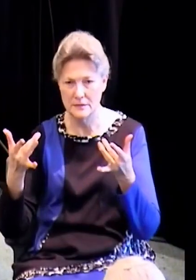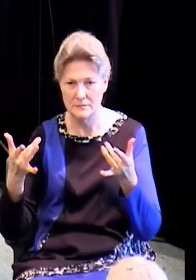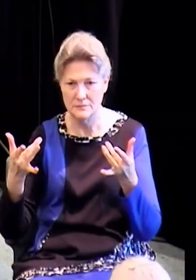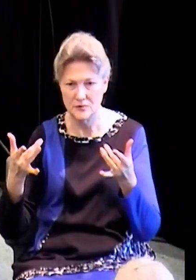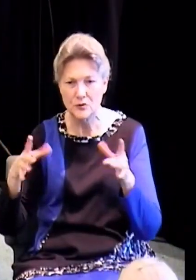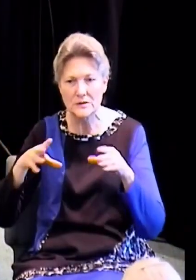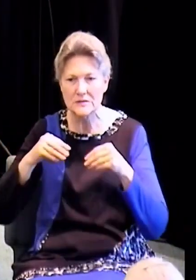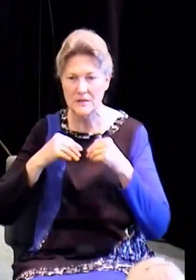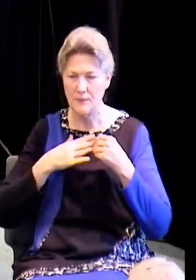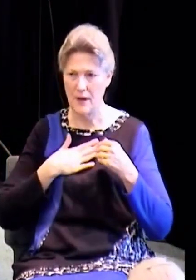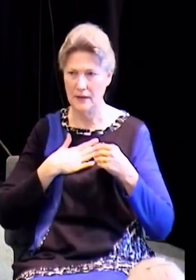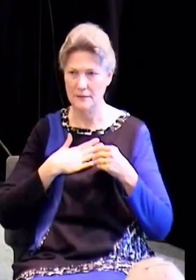Acts 3,